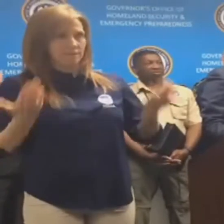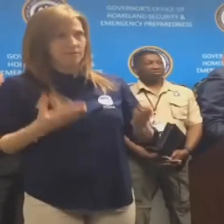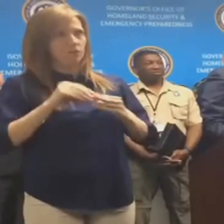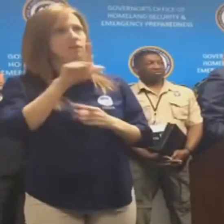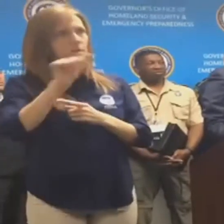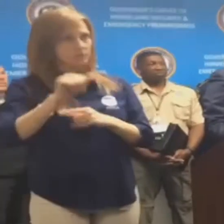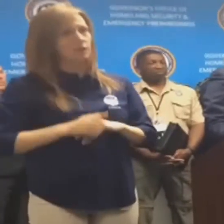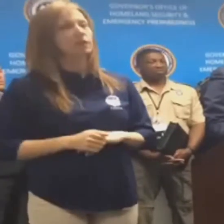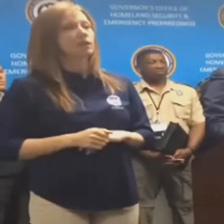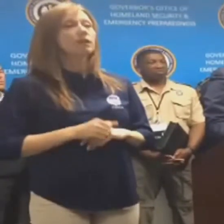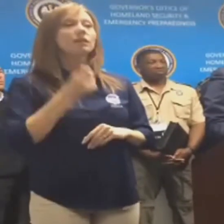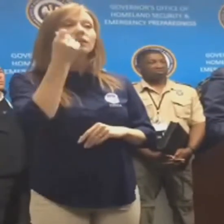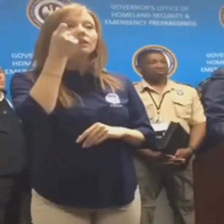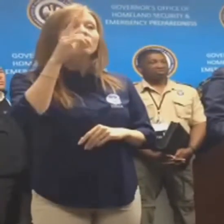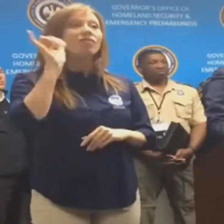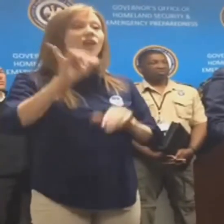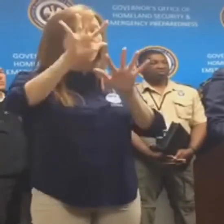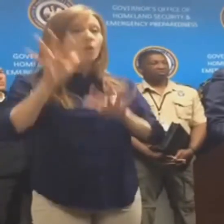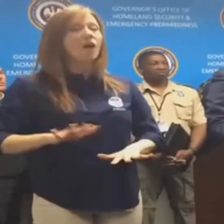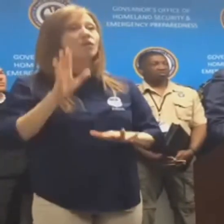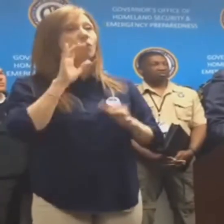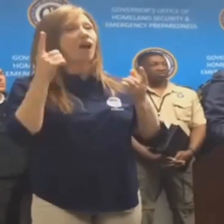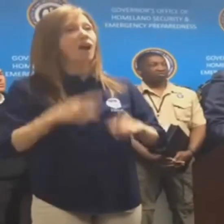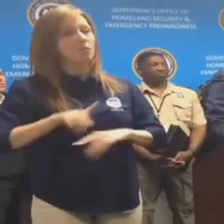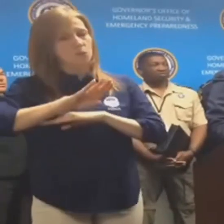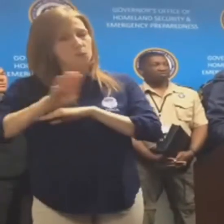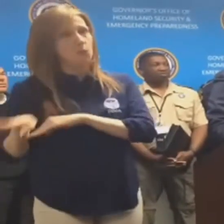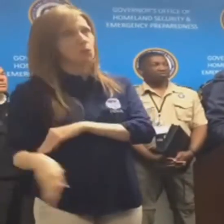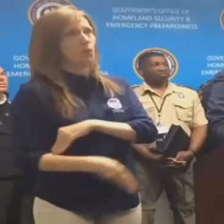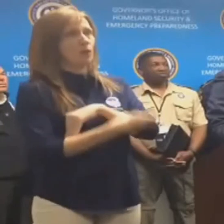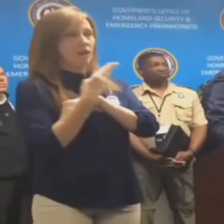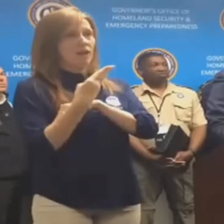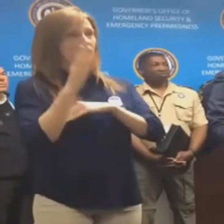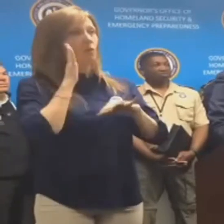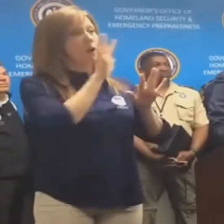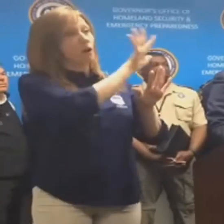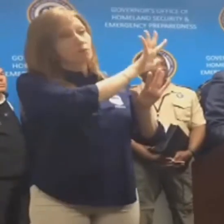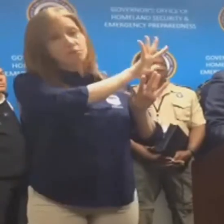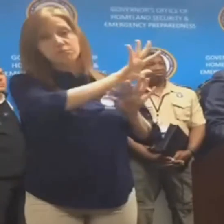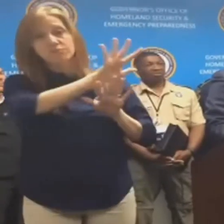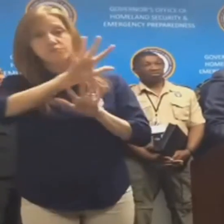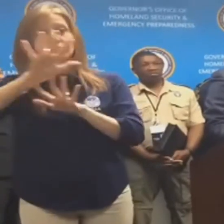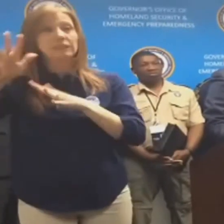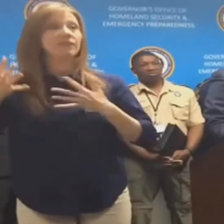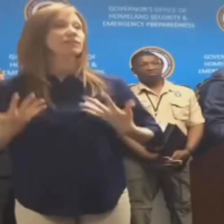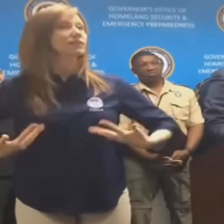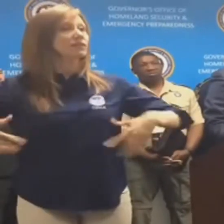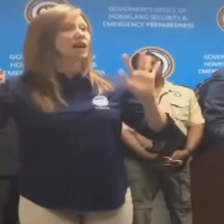pertains to everybody in the state of Louisiana. Moreover, it's likely to be an all-night event.